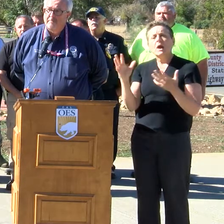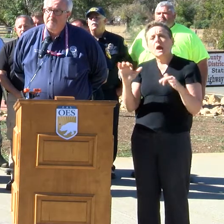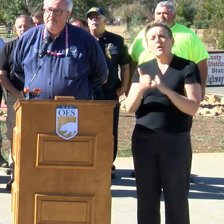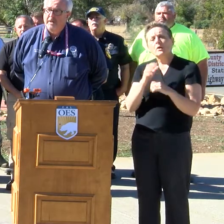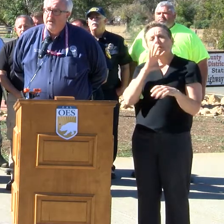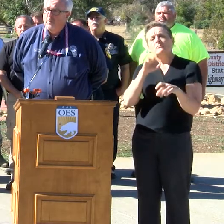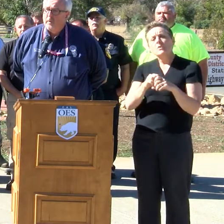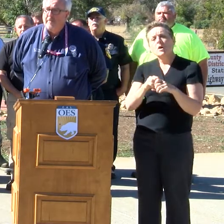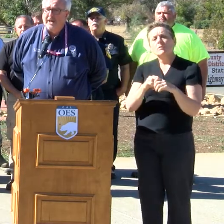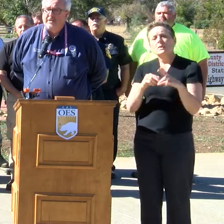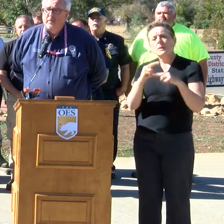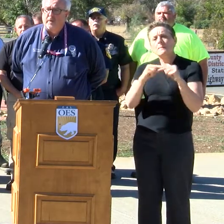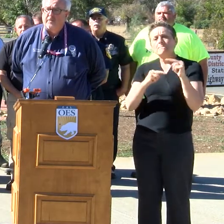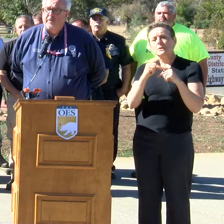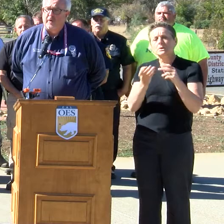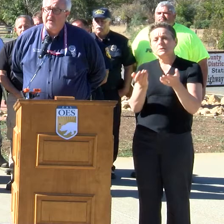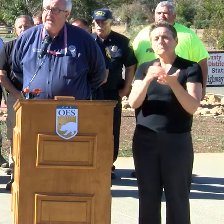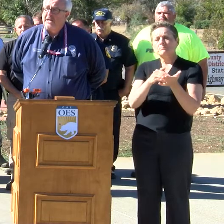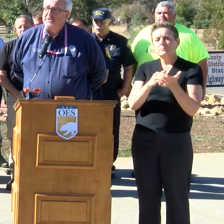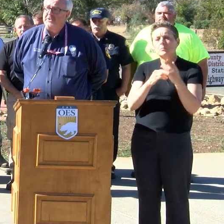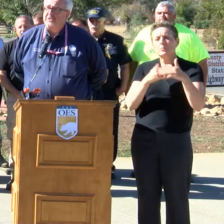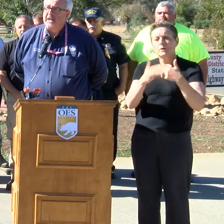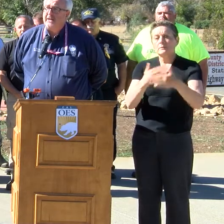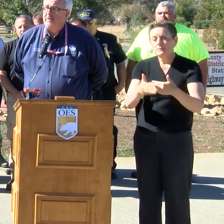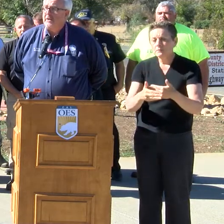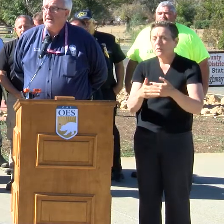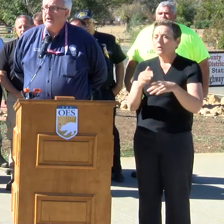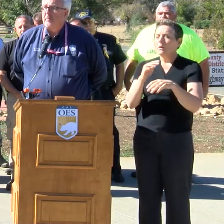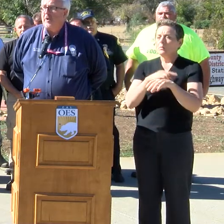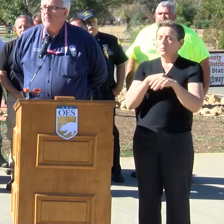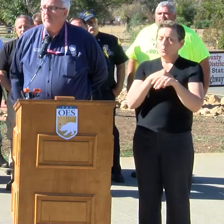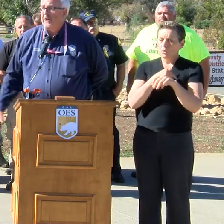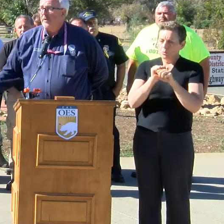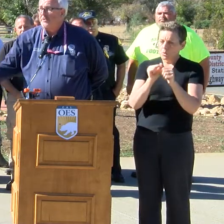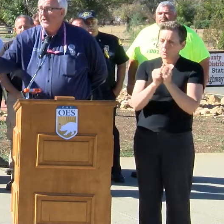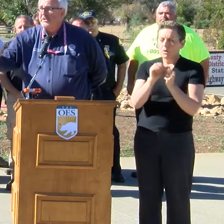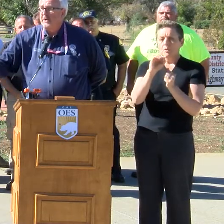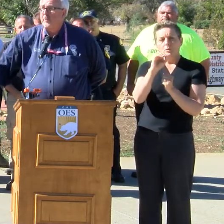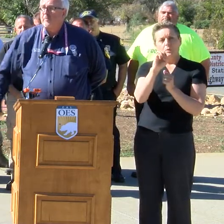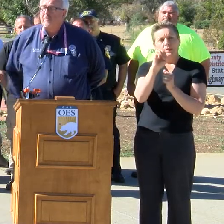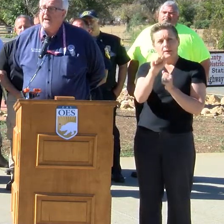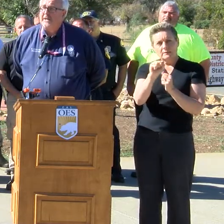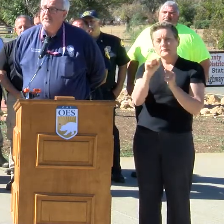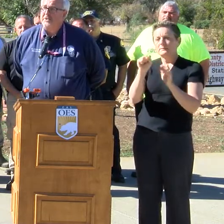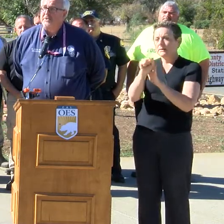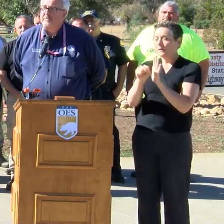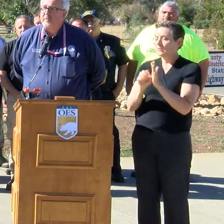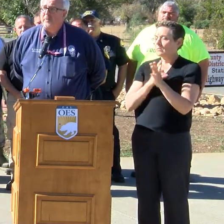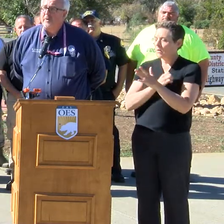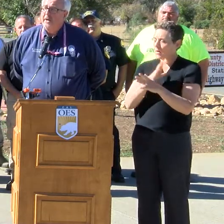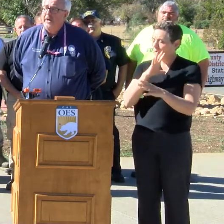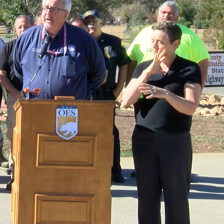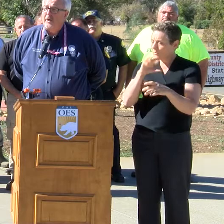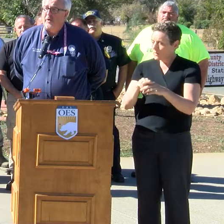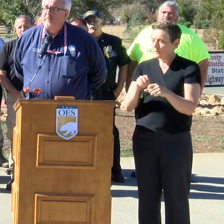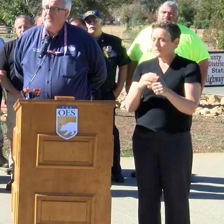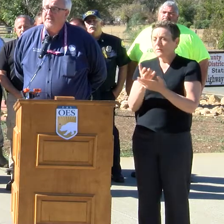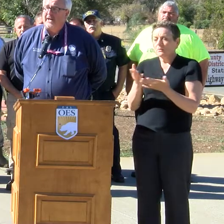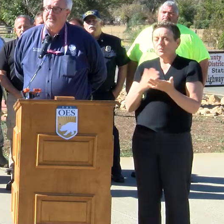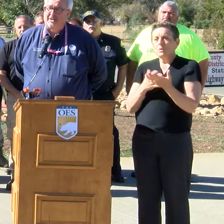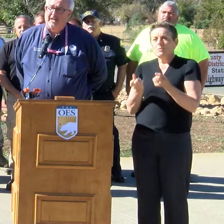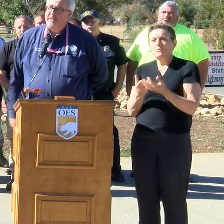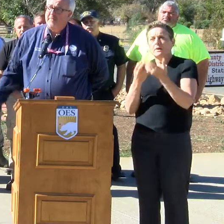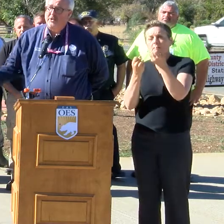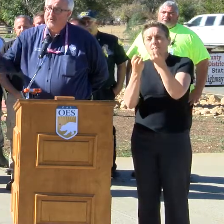process? We basically work through OES and the state. Again, our part will be those things that we're providing assistance for. And our